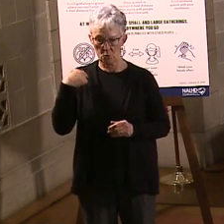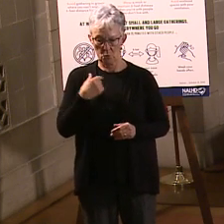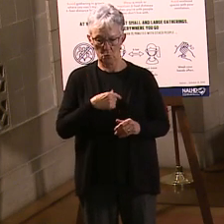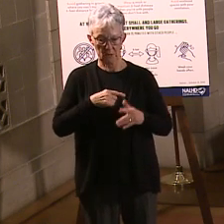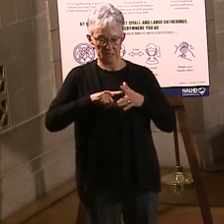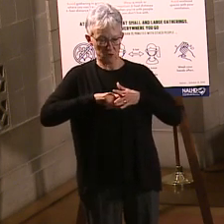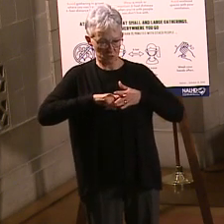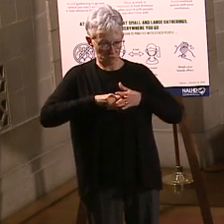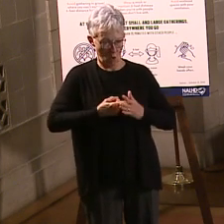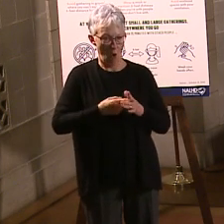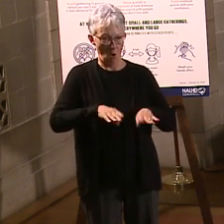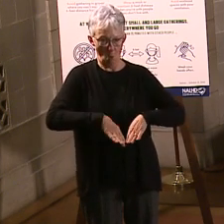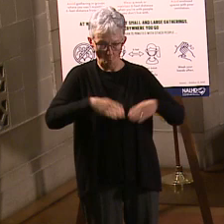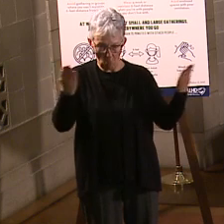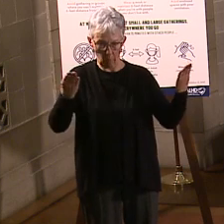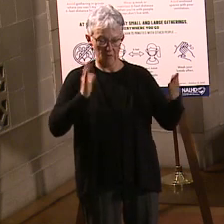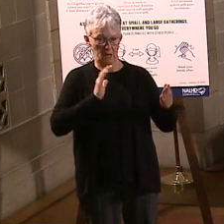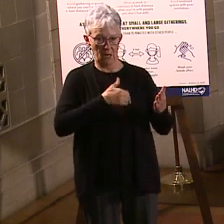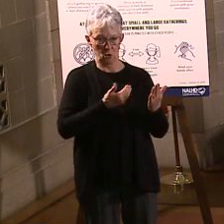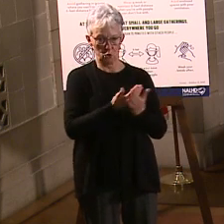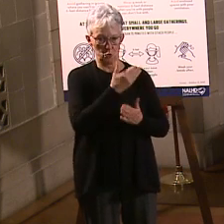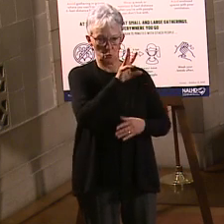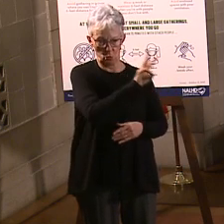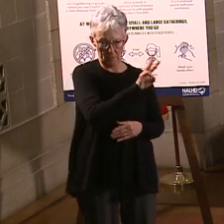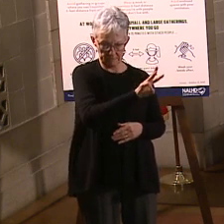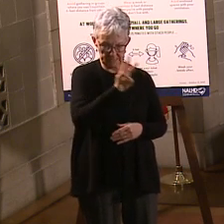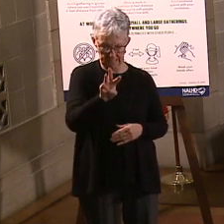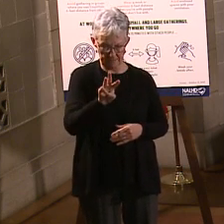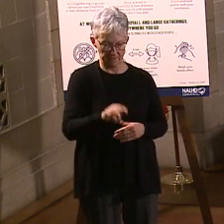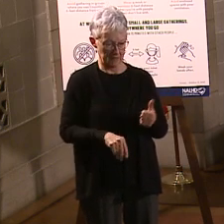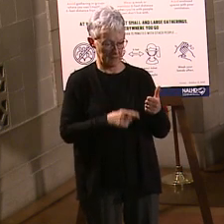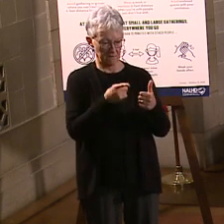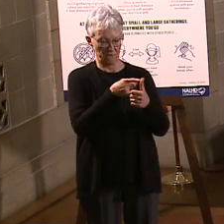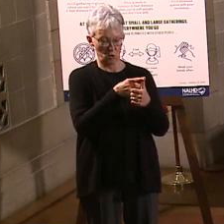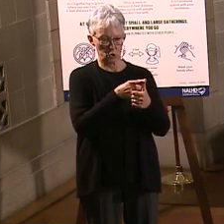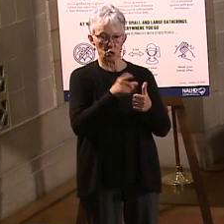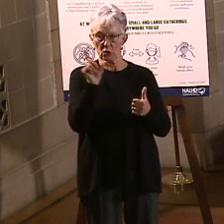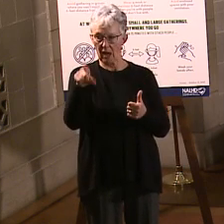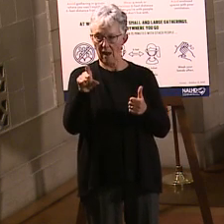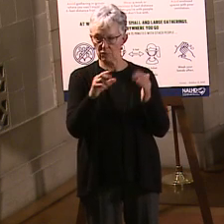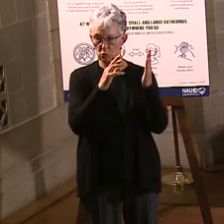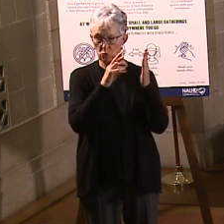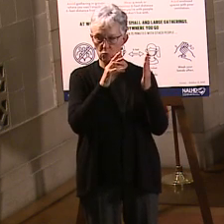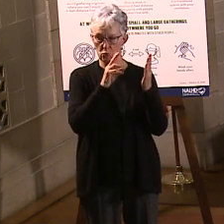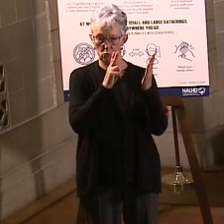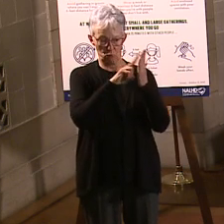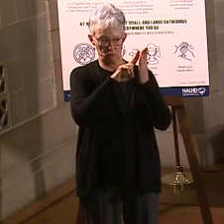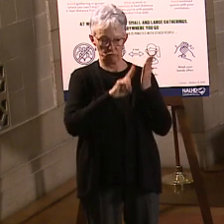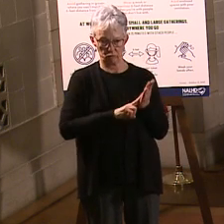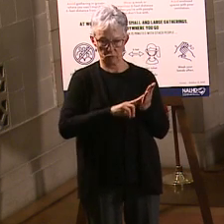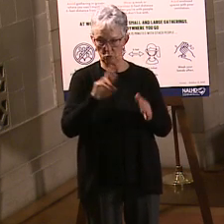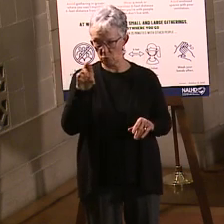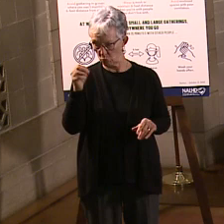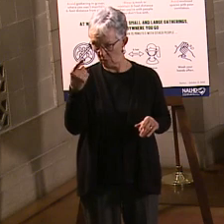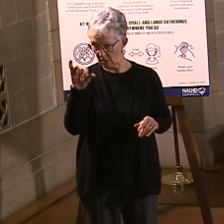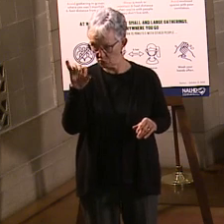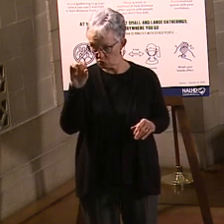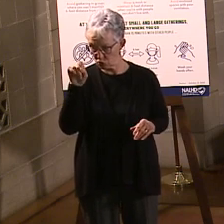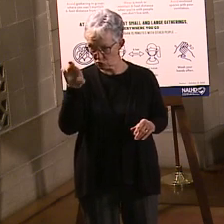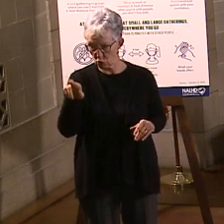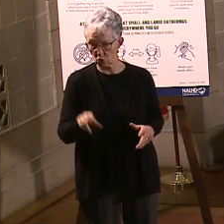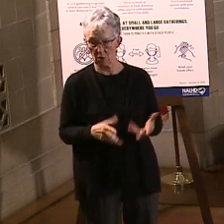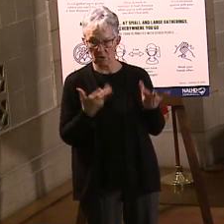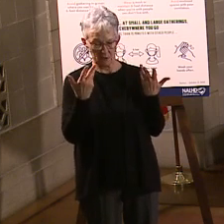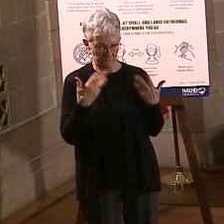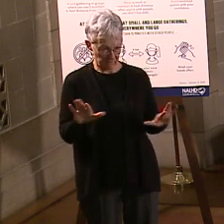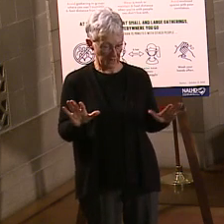a new vaccination system. It has three parts. So the first part is a registration portal, and that's what we're going to talk about today. There is also a